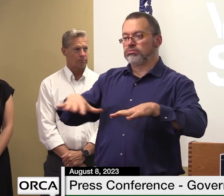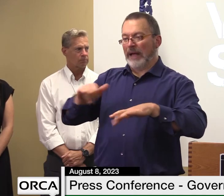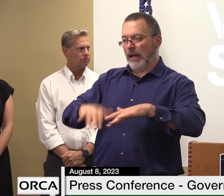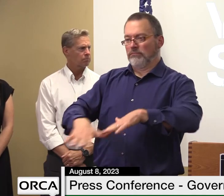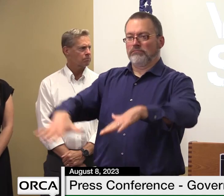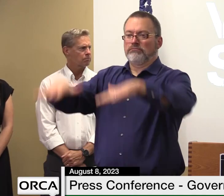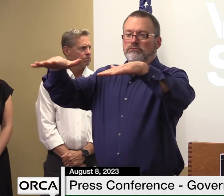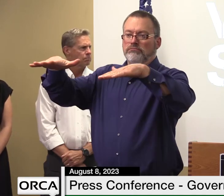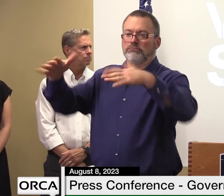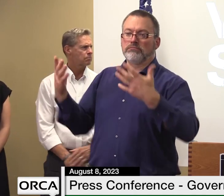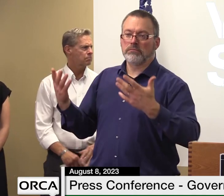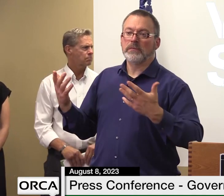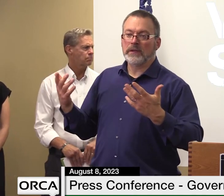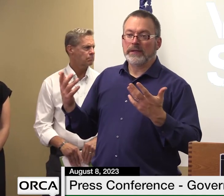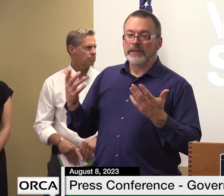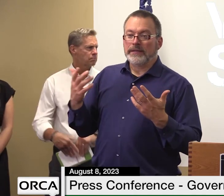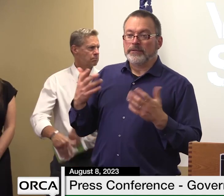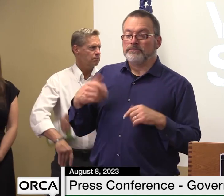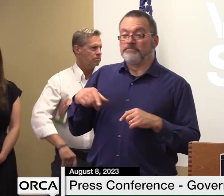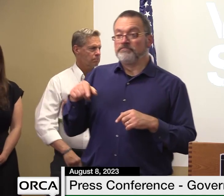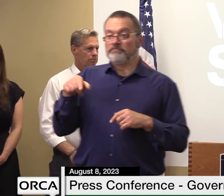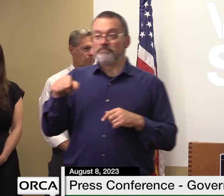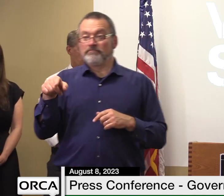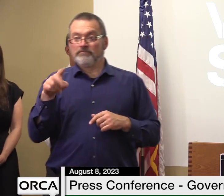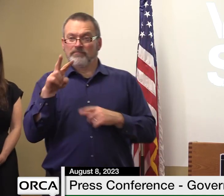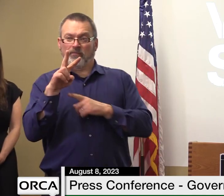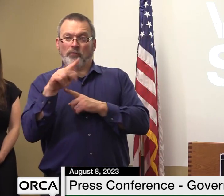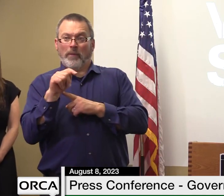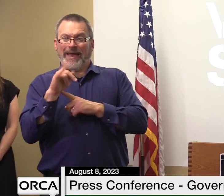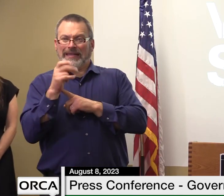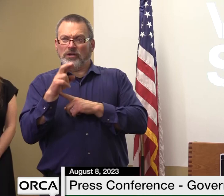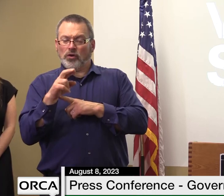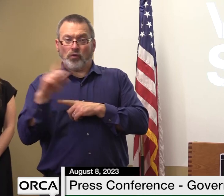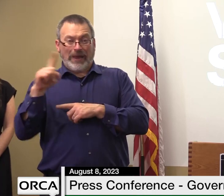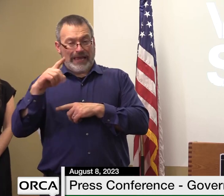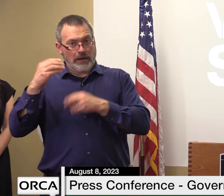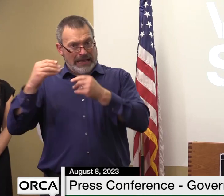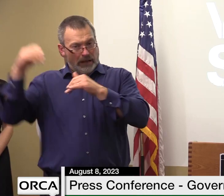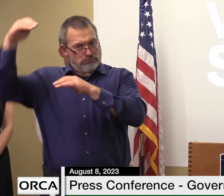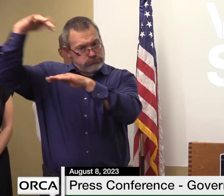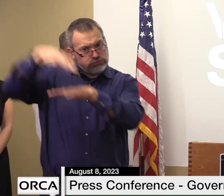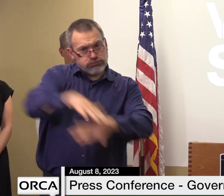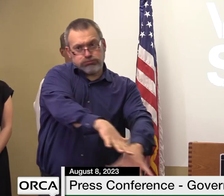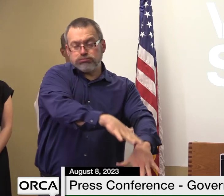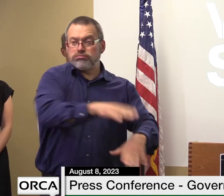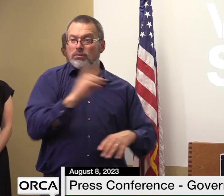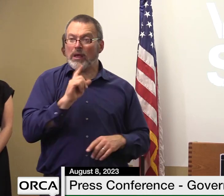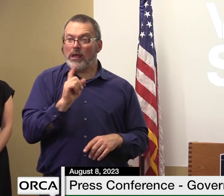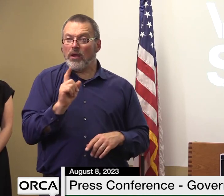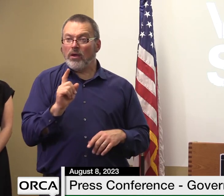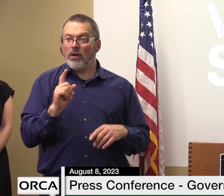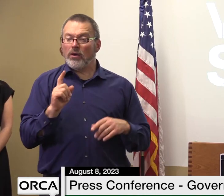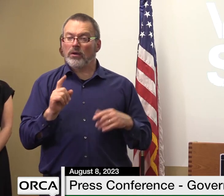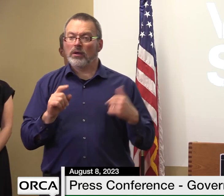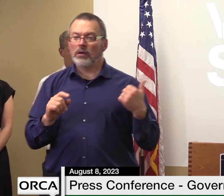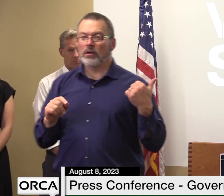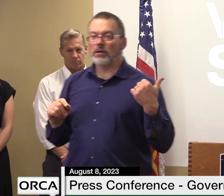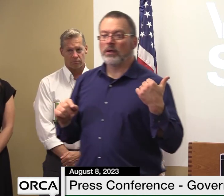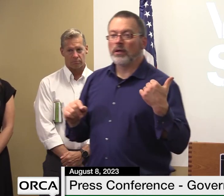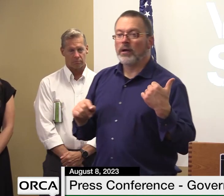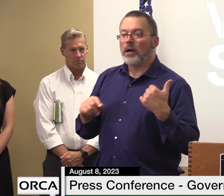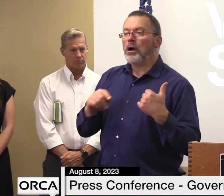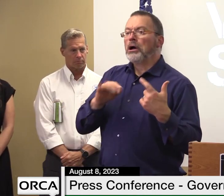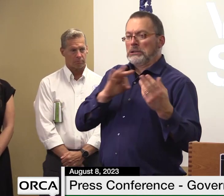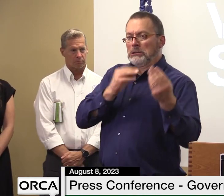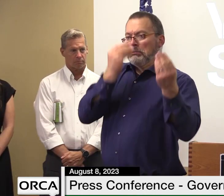a couple days uh not in the last couple days there were a couple that were reported as landslides but upon investigation they were not they